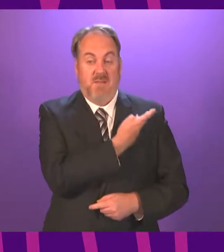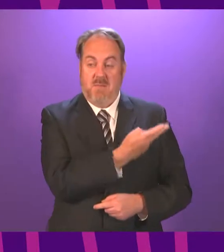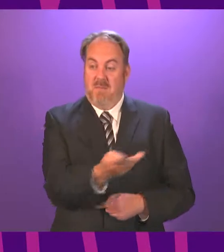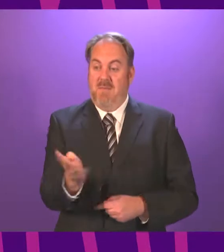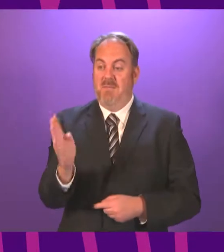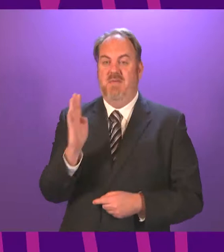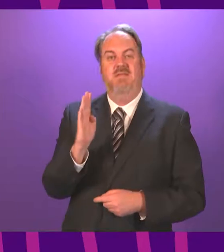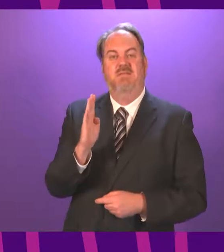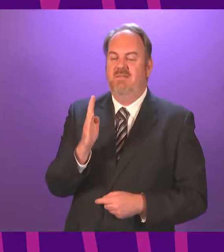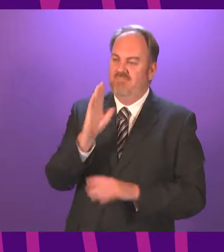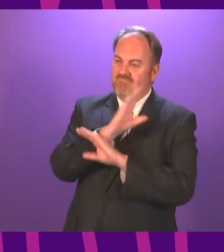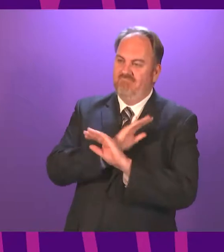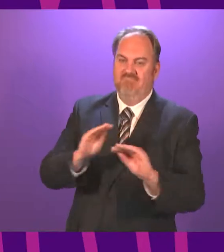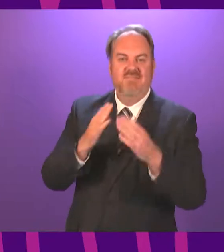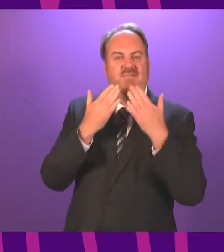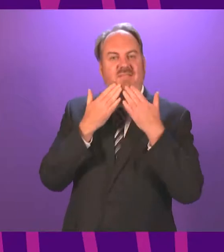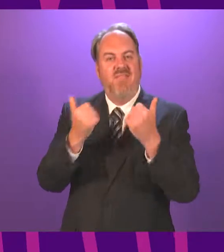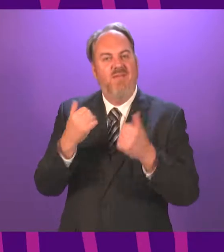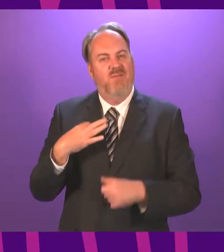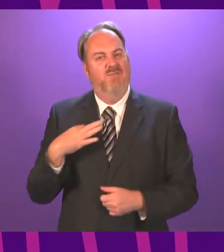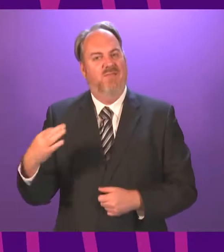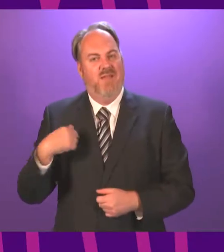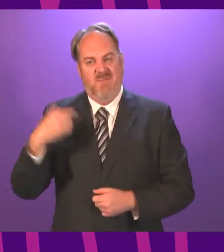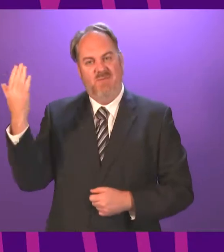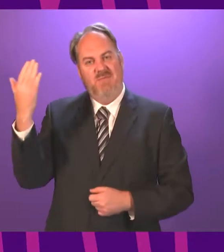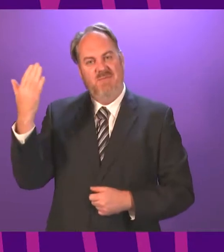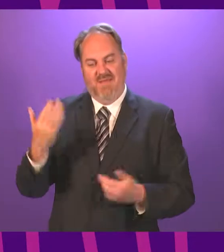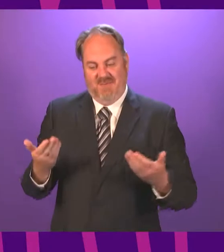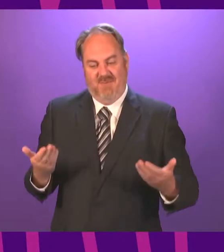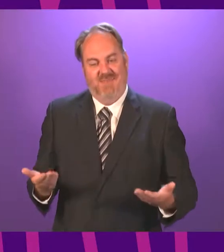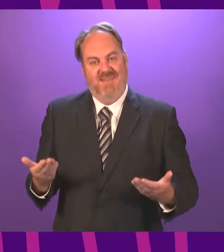Thank you for the opportunity to address you this afternoon.